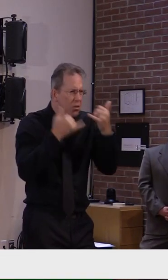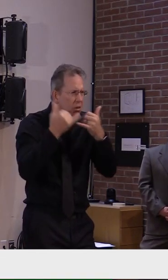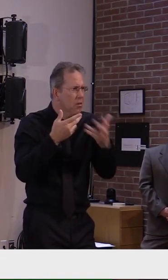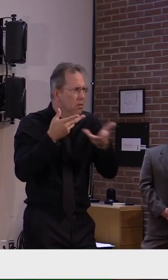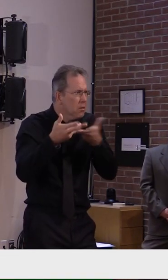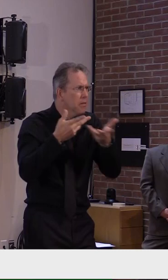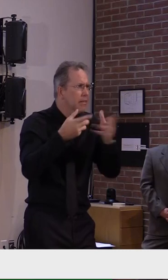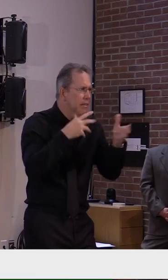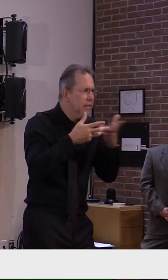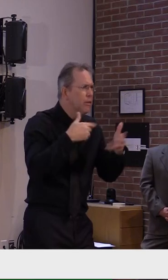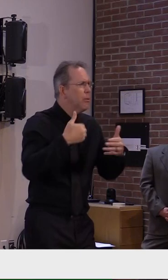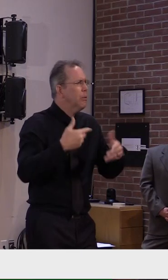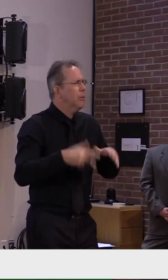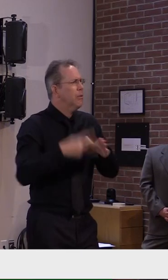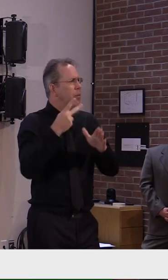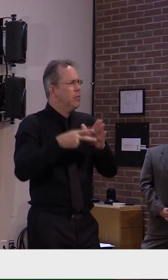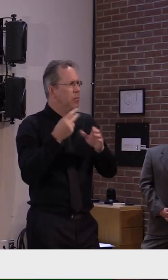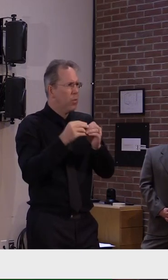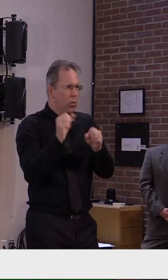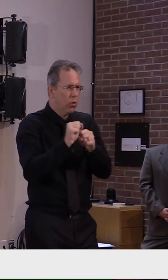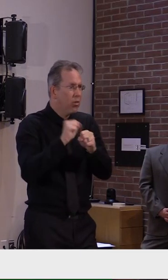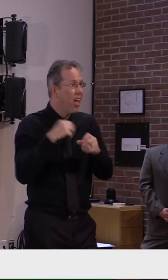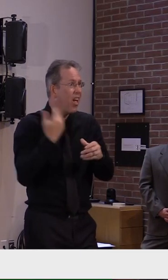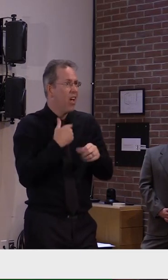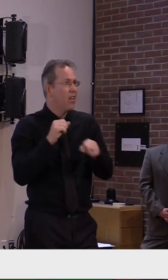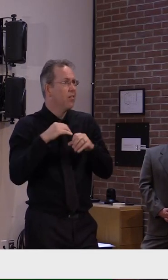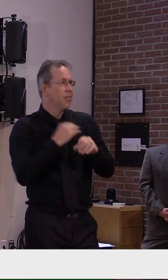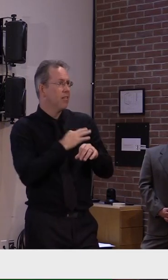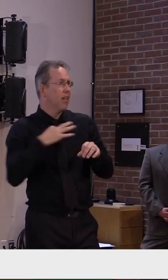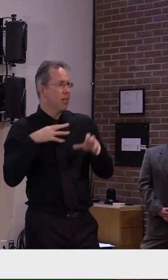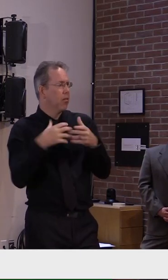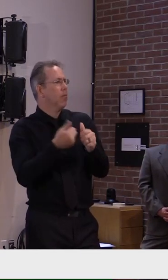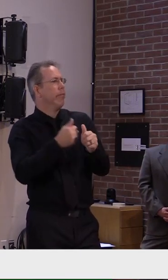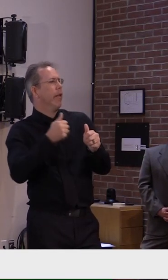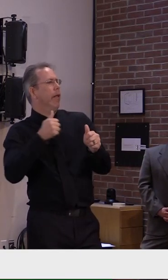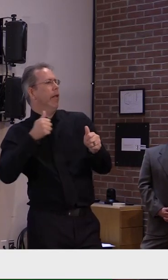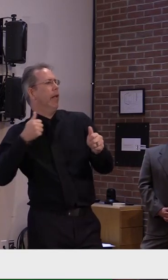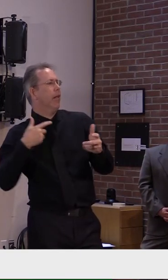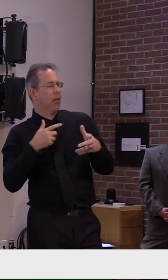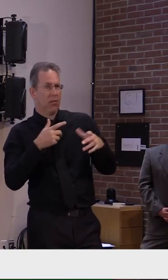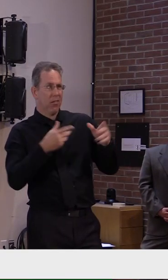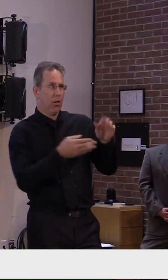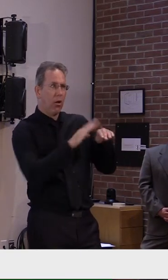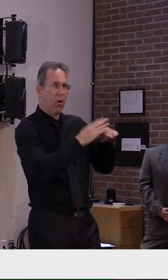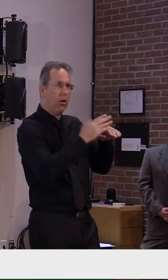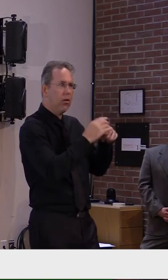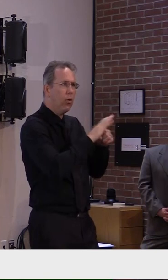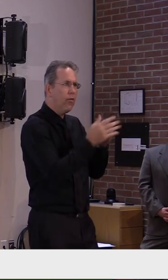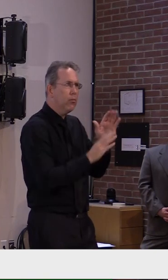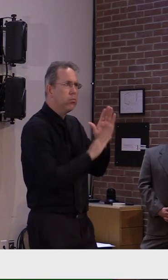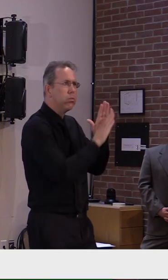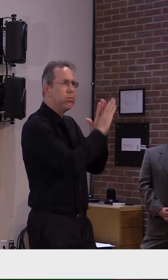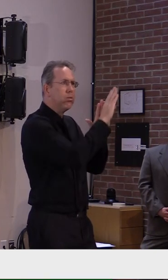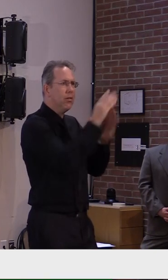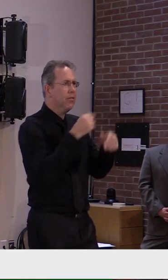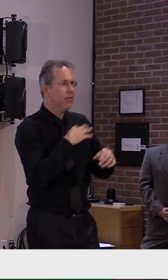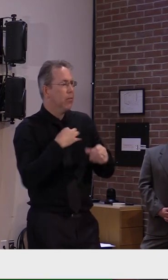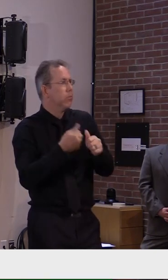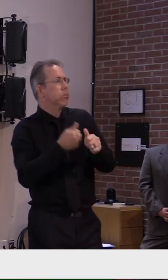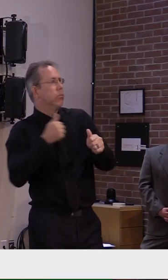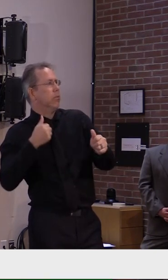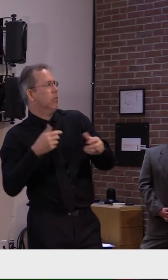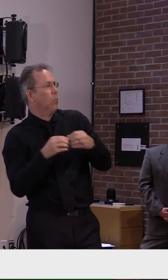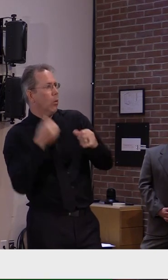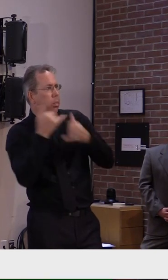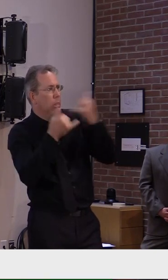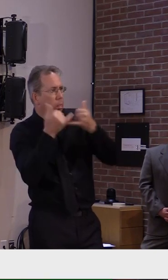of a sudden happened in that true surge. So that's why we're beefing up that workforce tremendously. But people